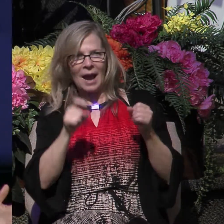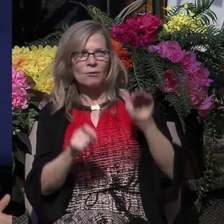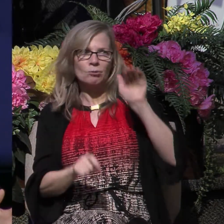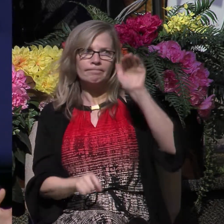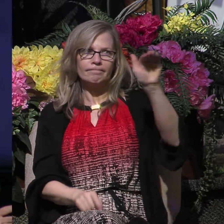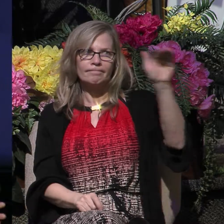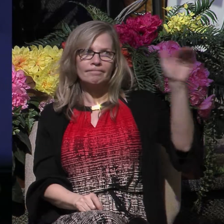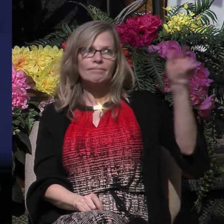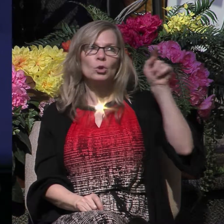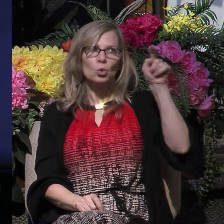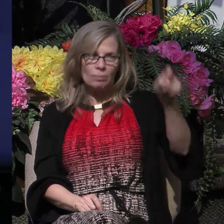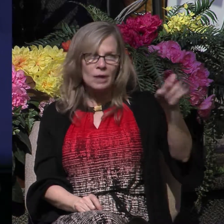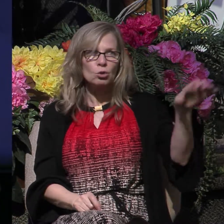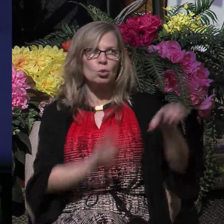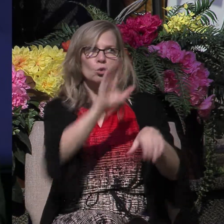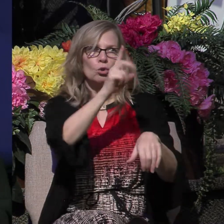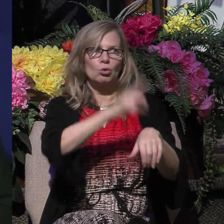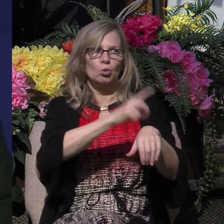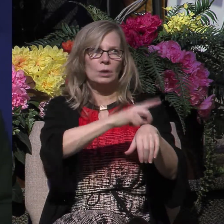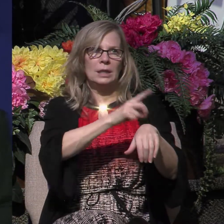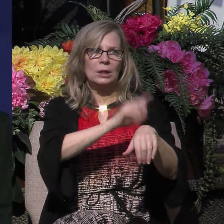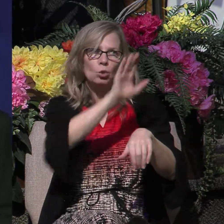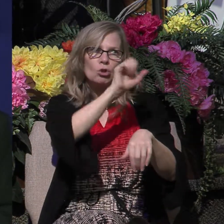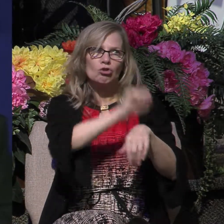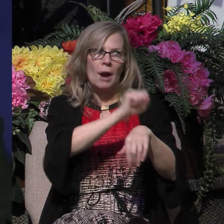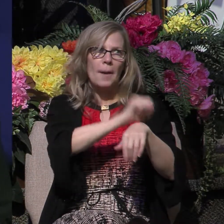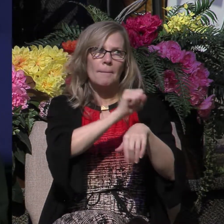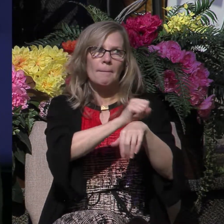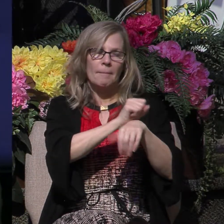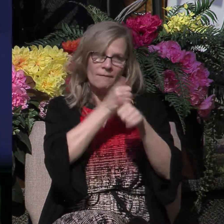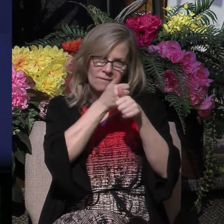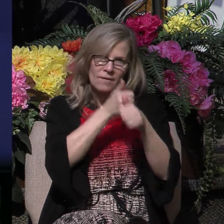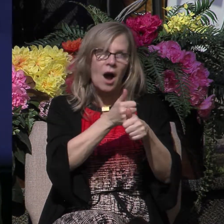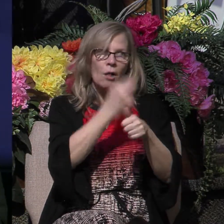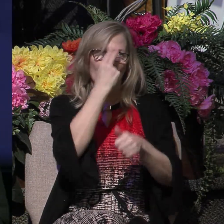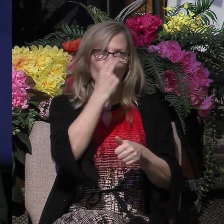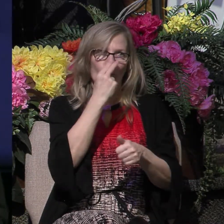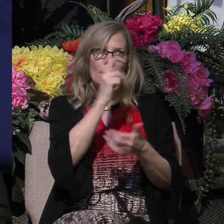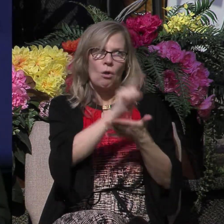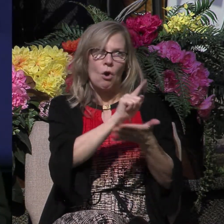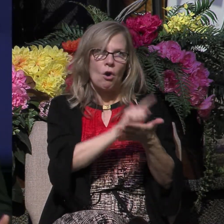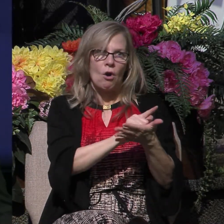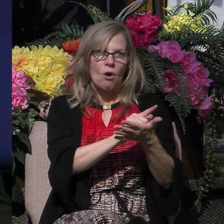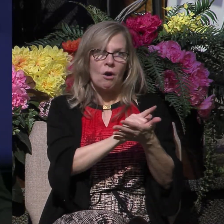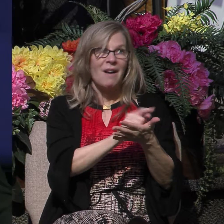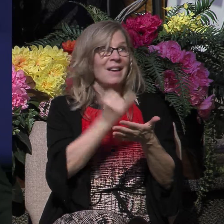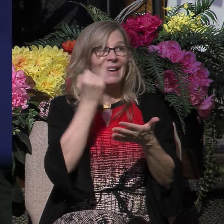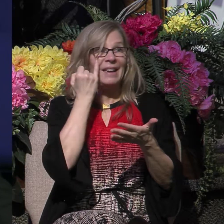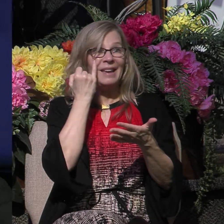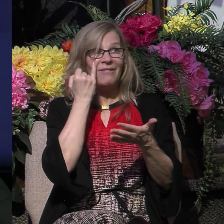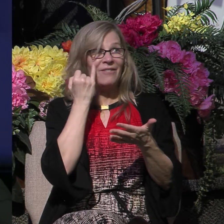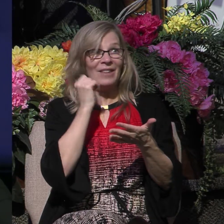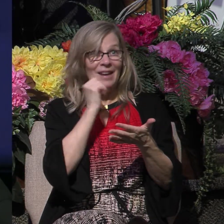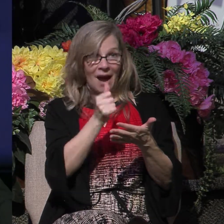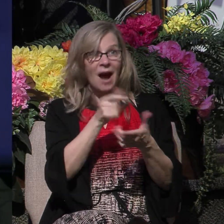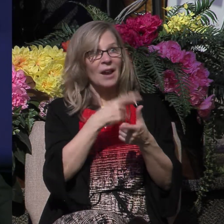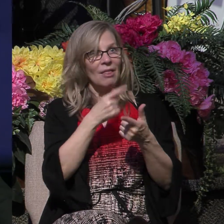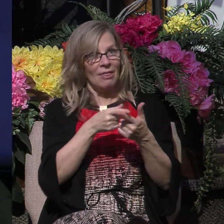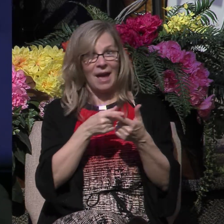officials to do their job of upholding Roman justice, then it would have left the church at Philippi very vulnerable to